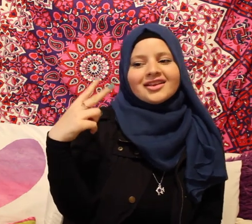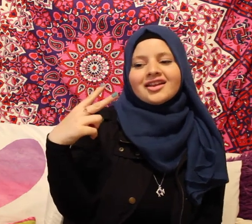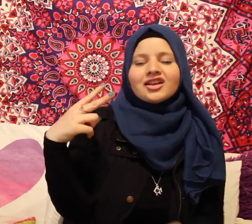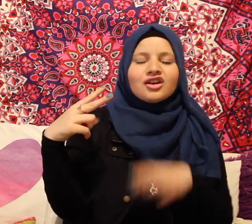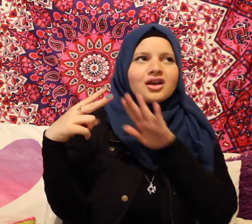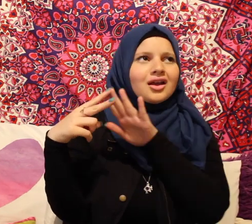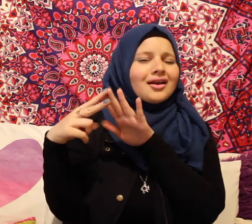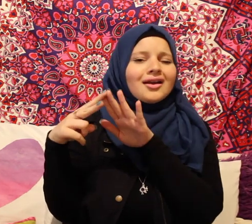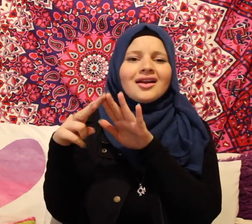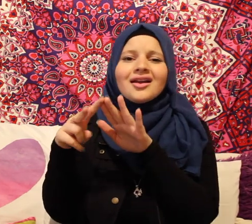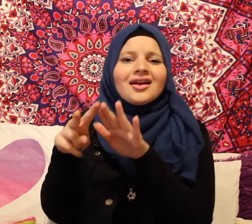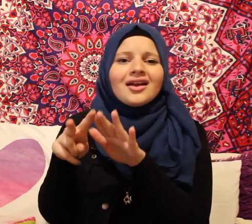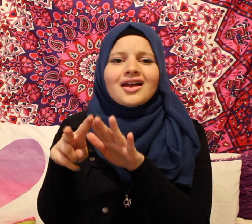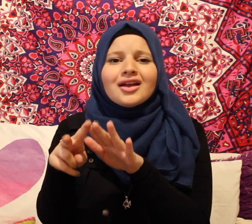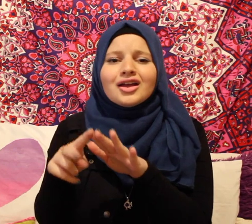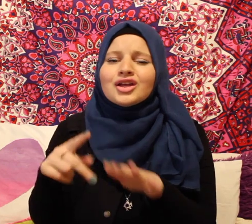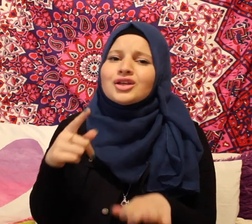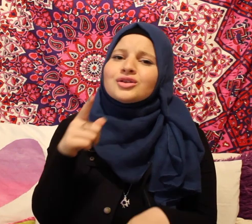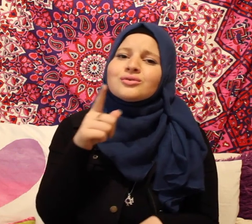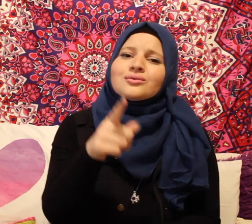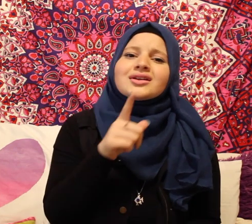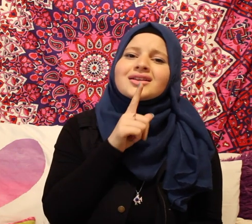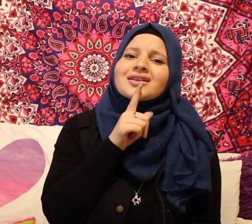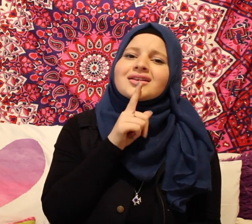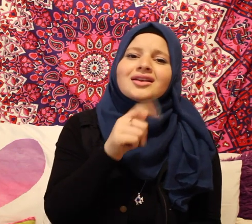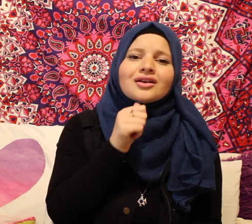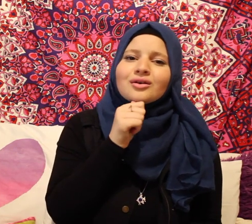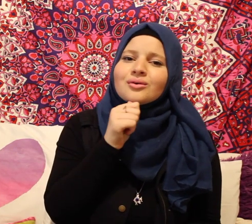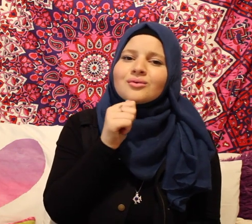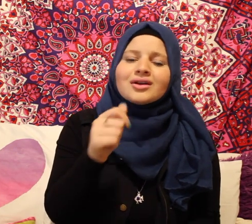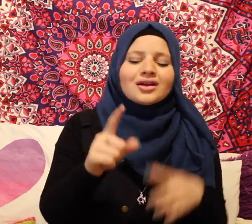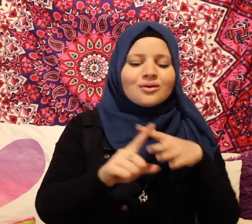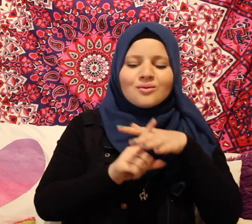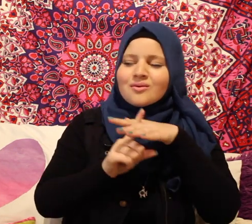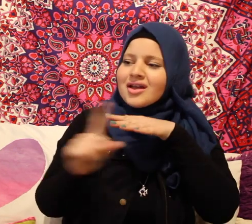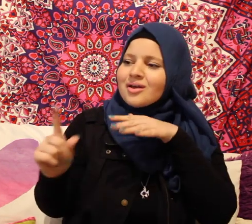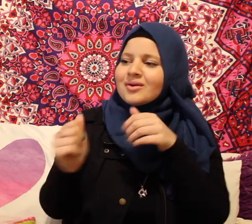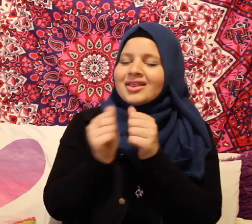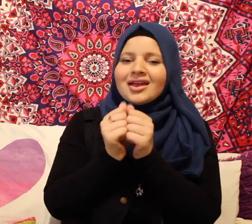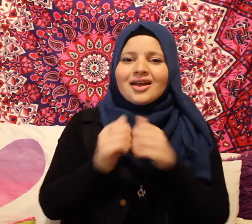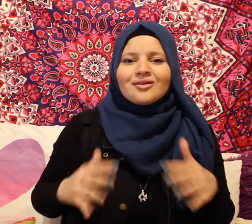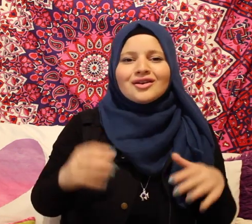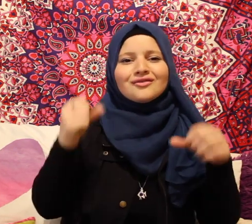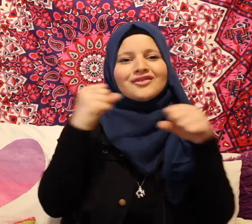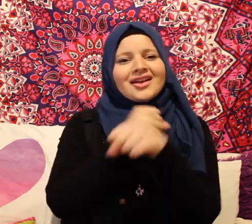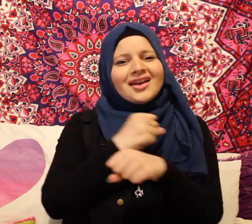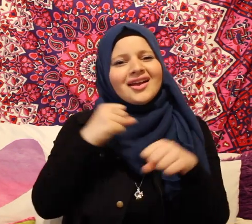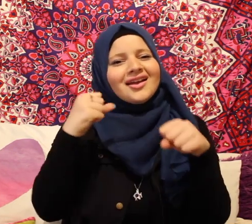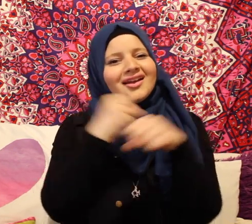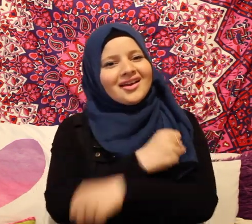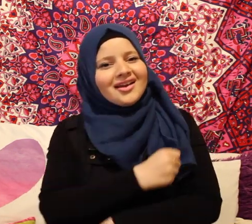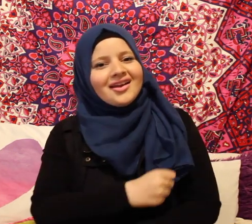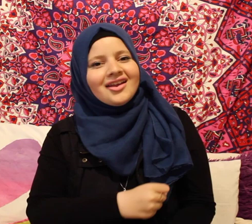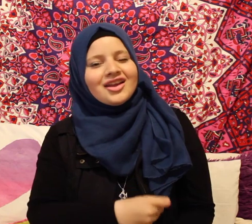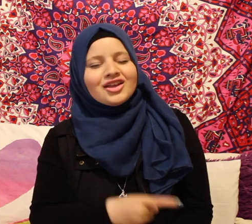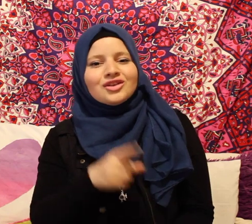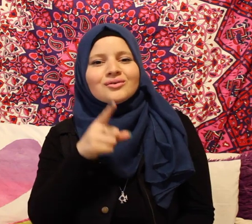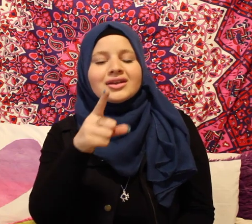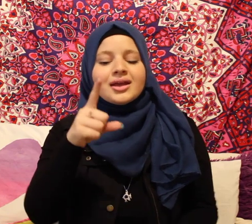look in your eye You really ain't going nowhere without a fight You